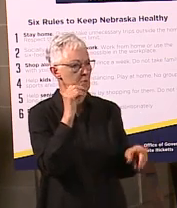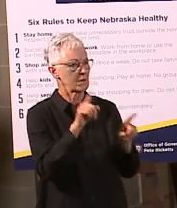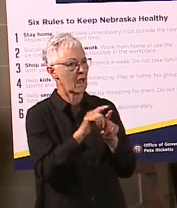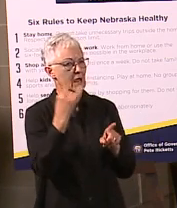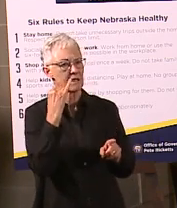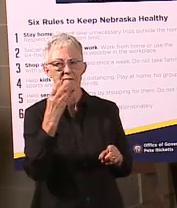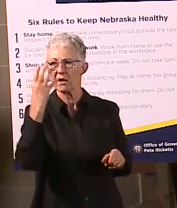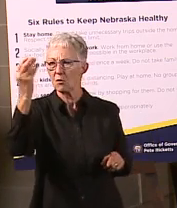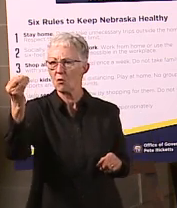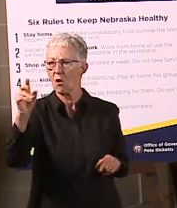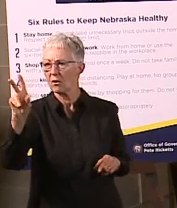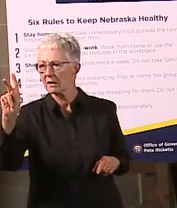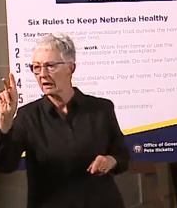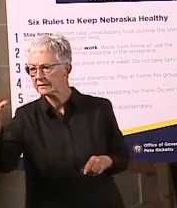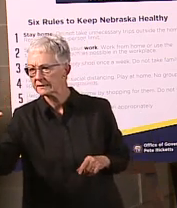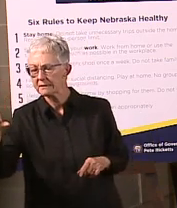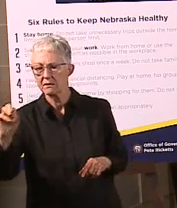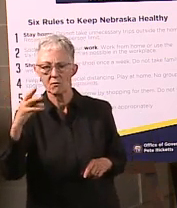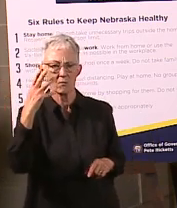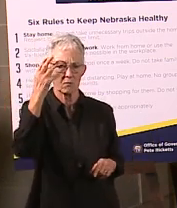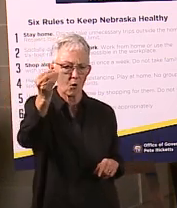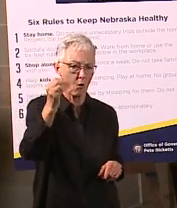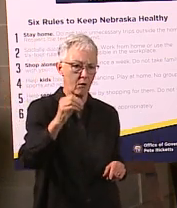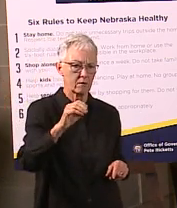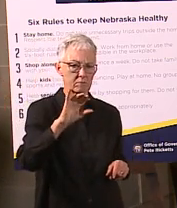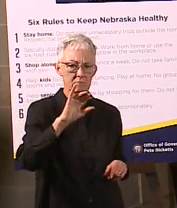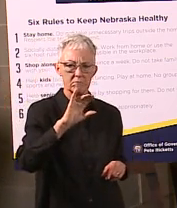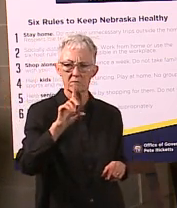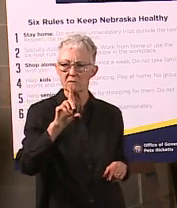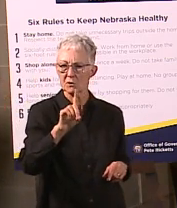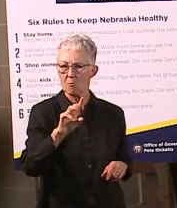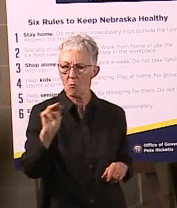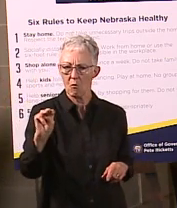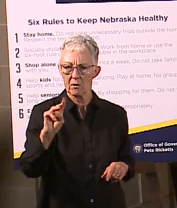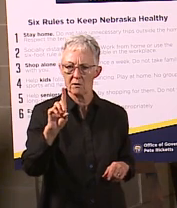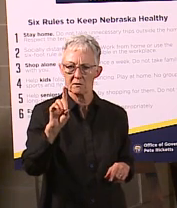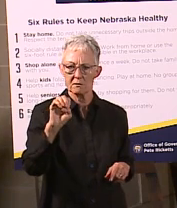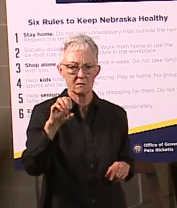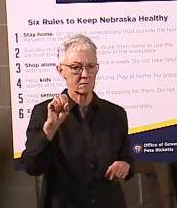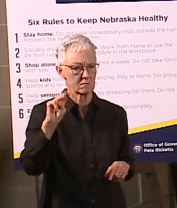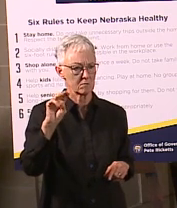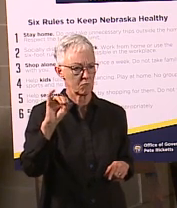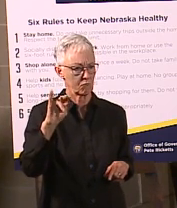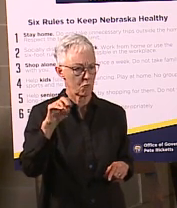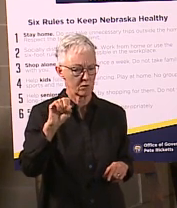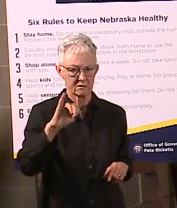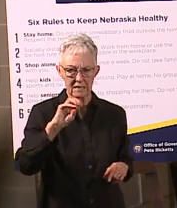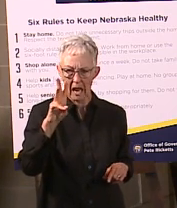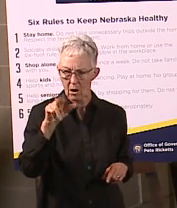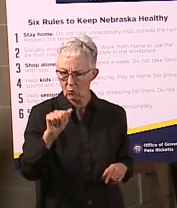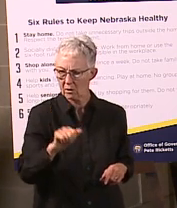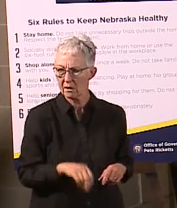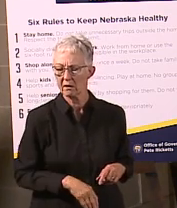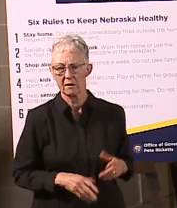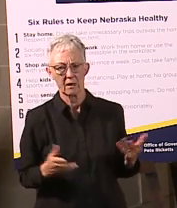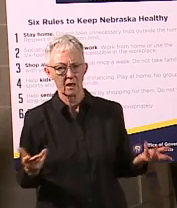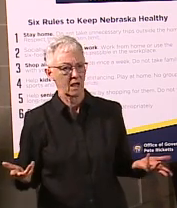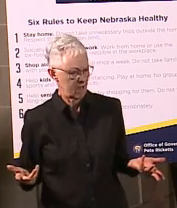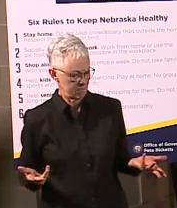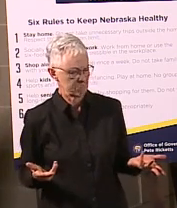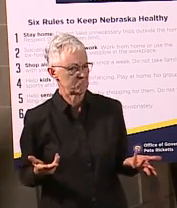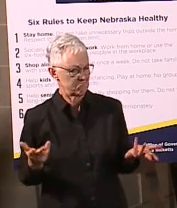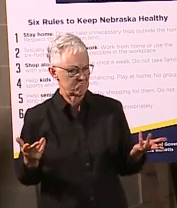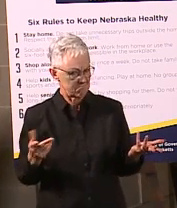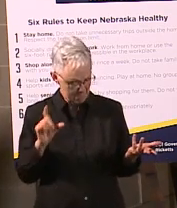again, for people who are working, if you're doing those essential work kind of things, maybe you're a truck driver or something like